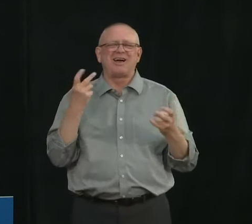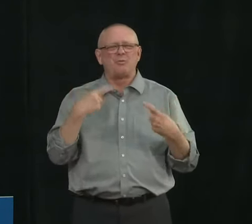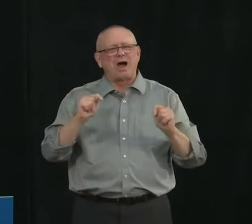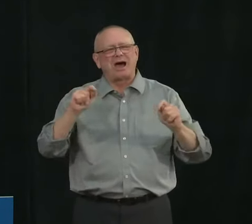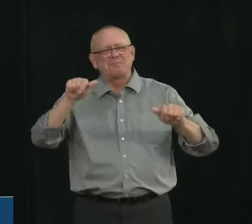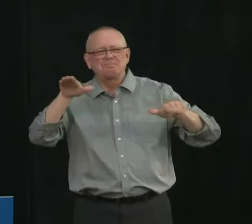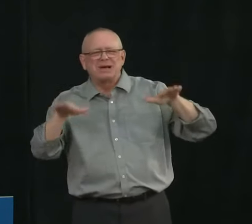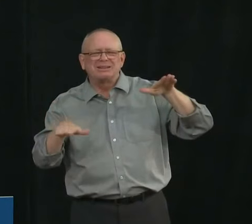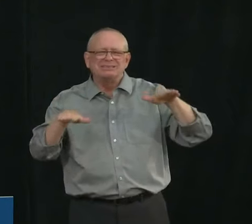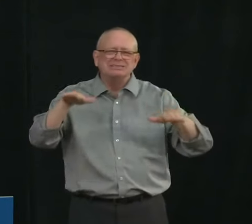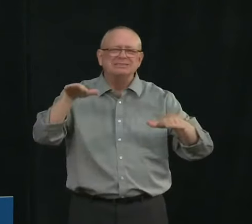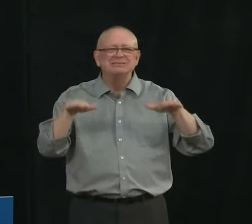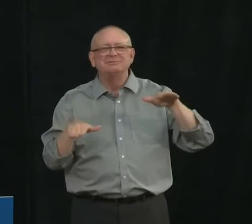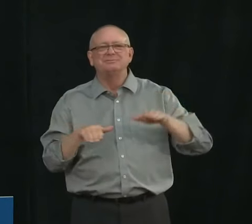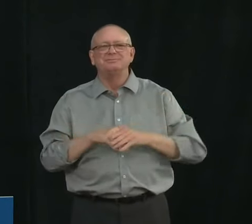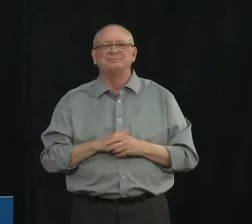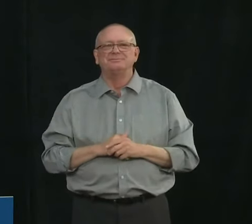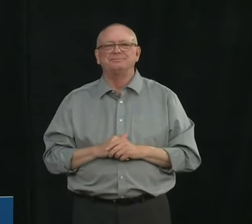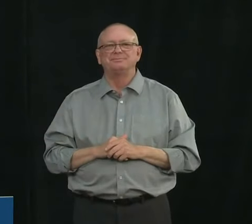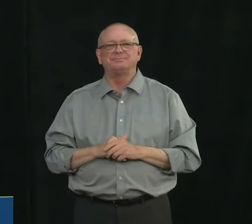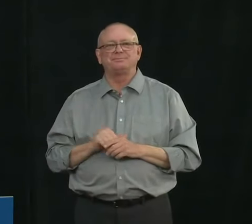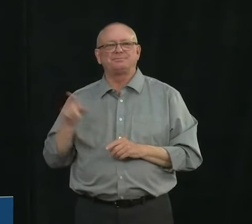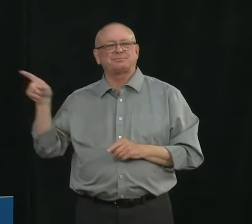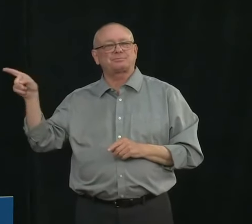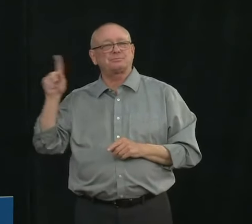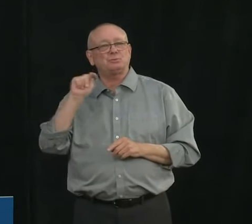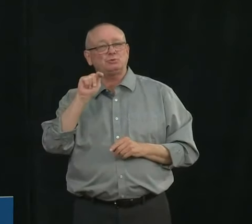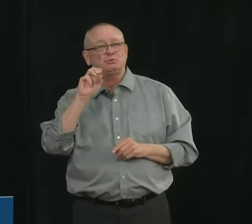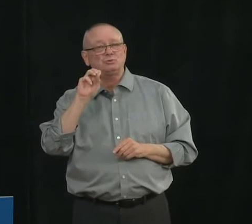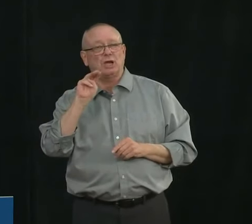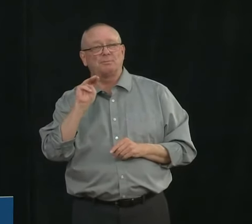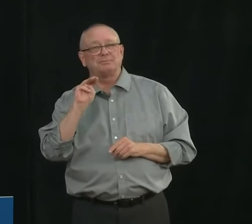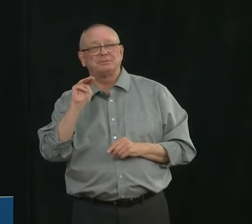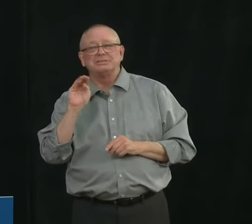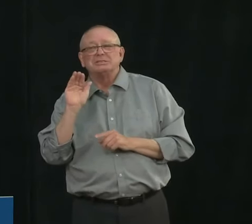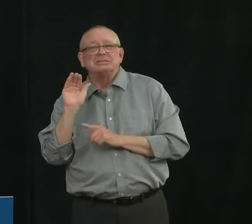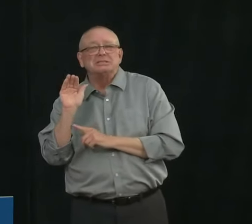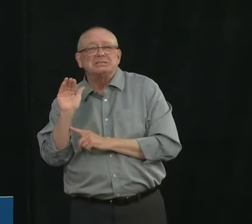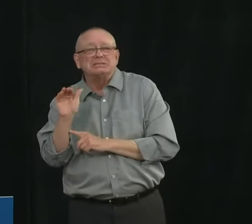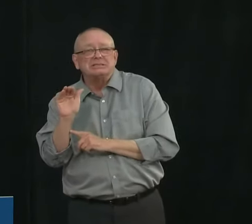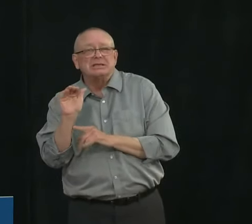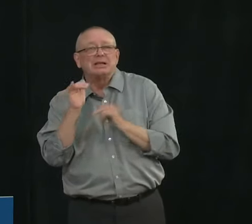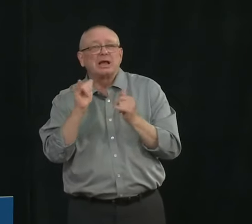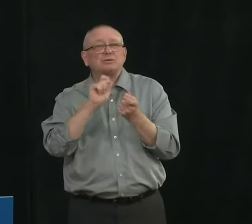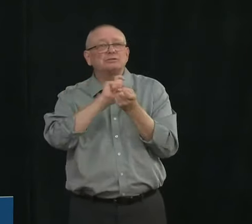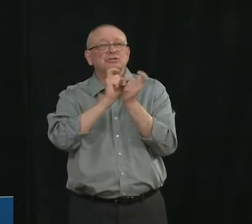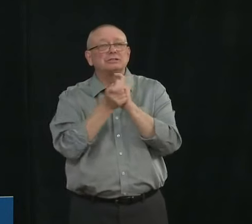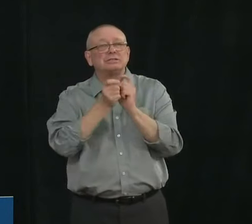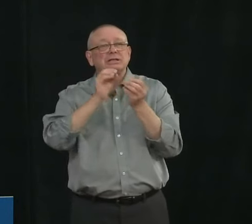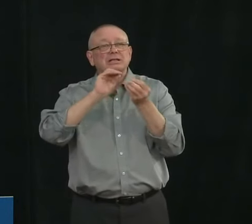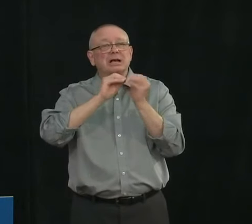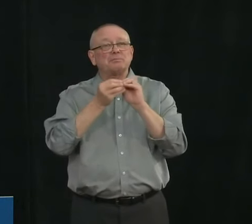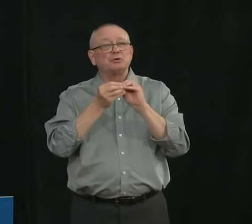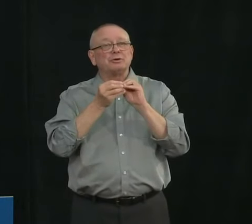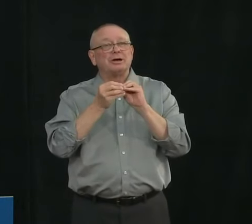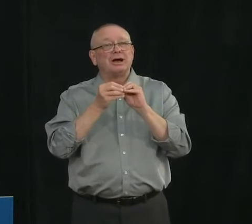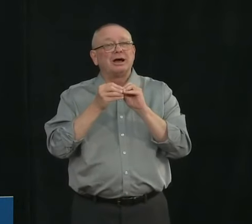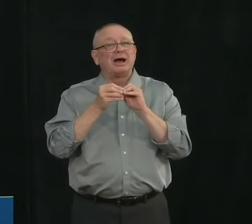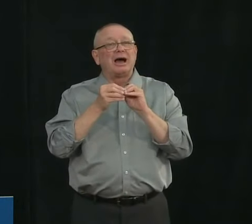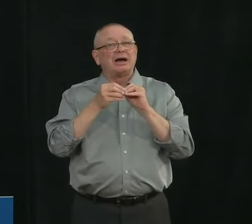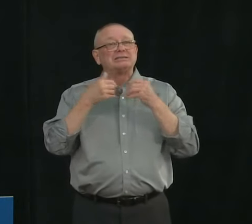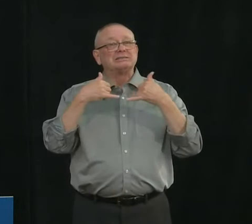clarification before we go to our final question there are currently 616 active cases and there were 24 new cases